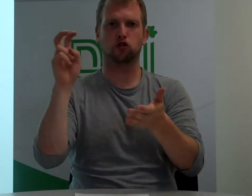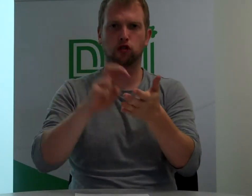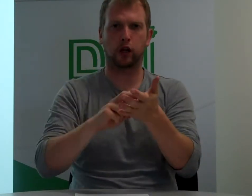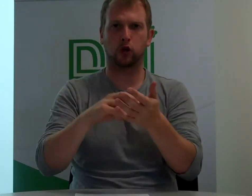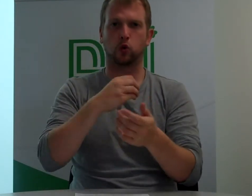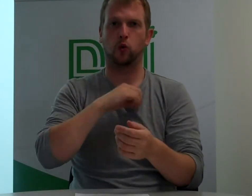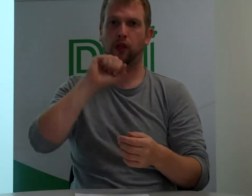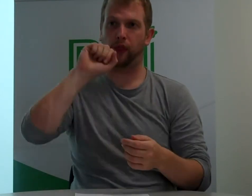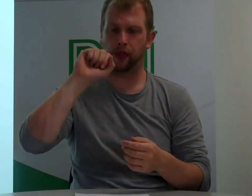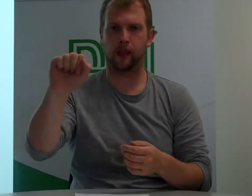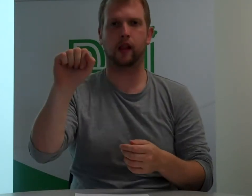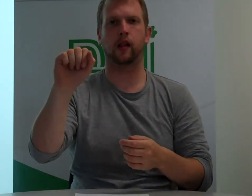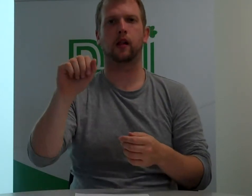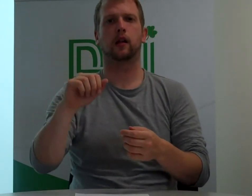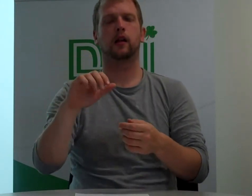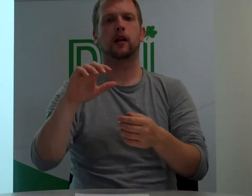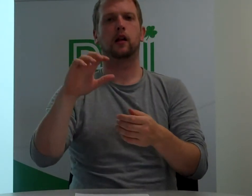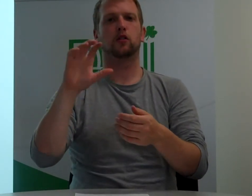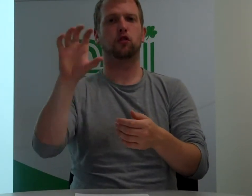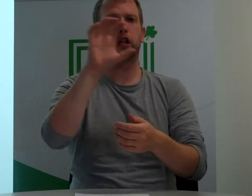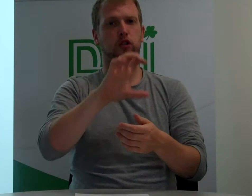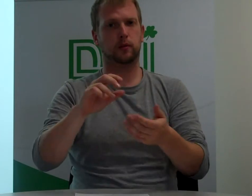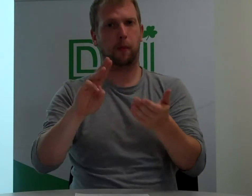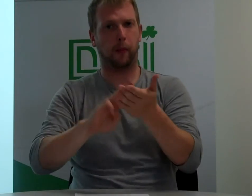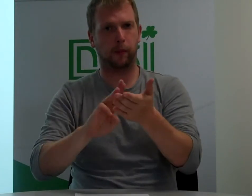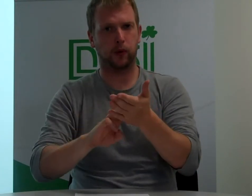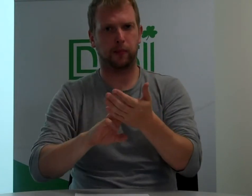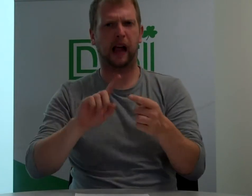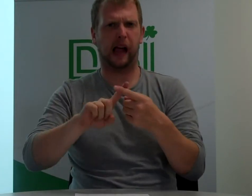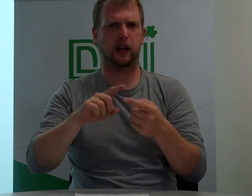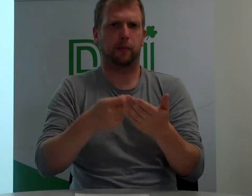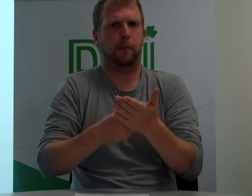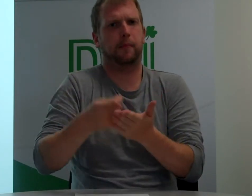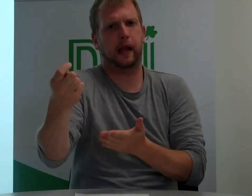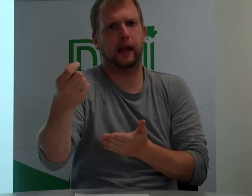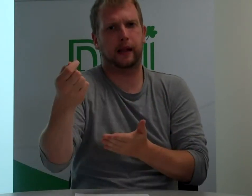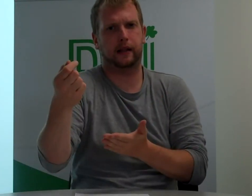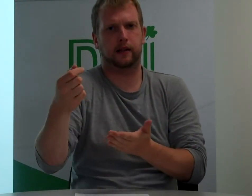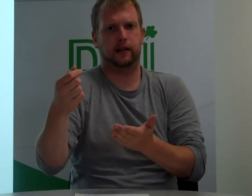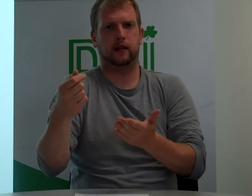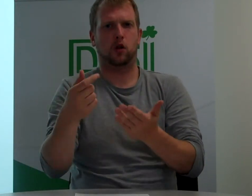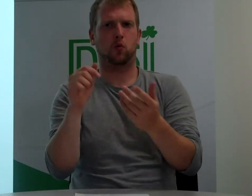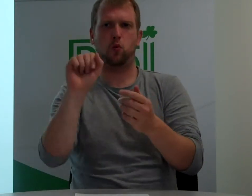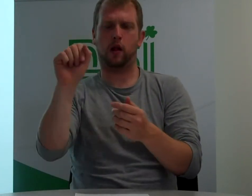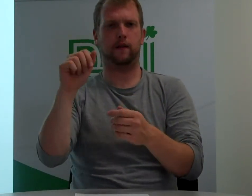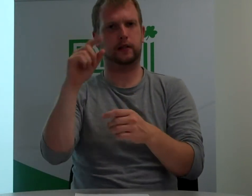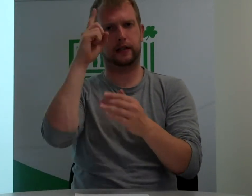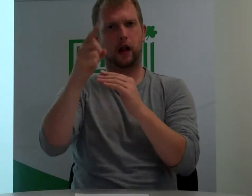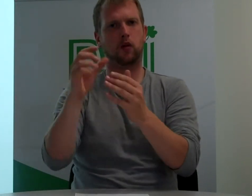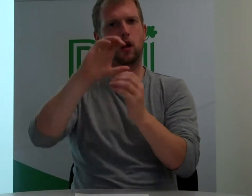It's not available. They should never be. I'm sorry.